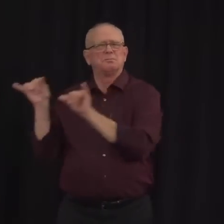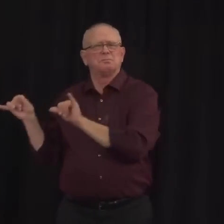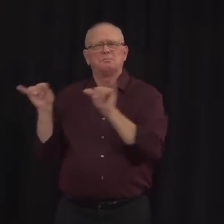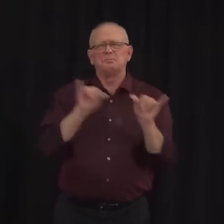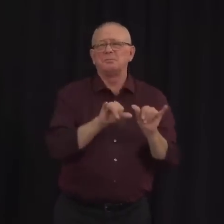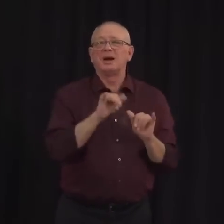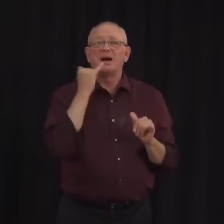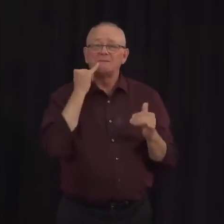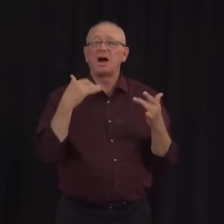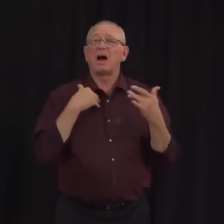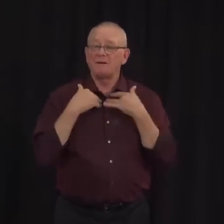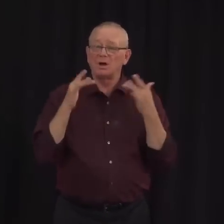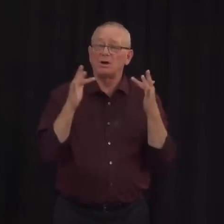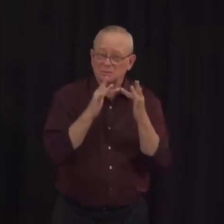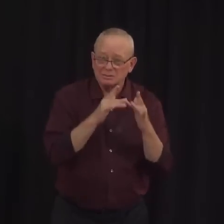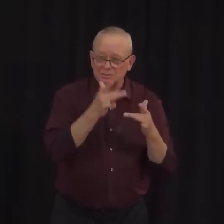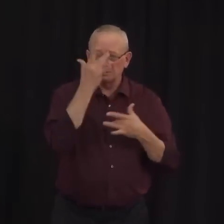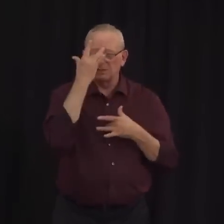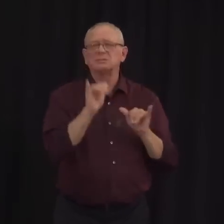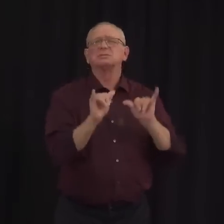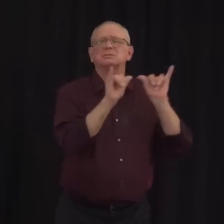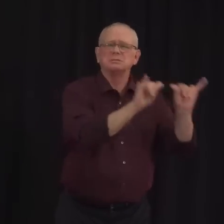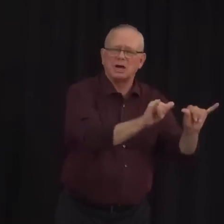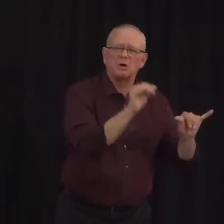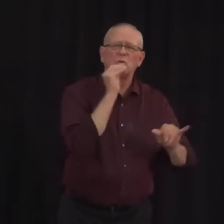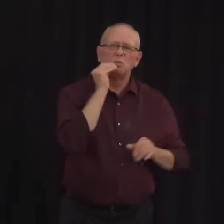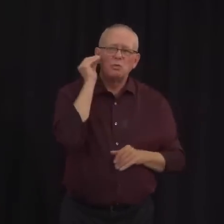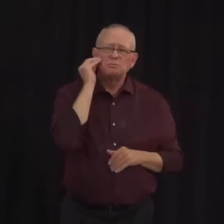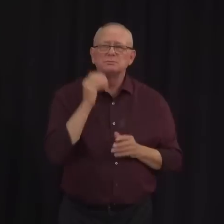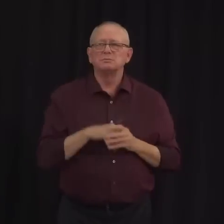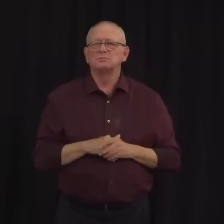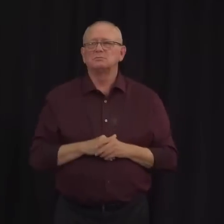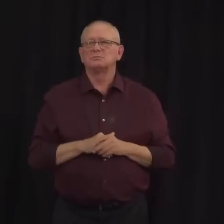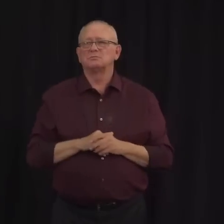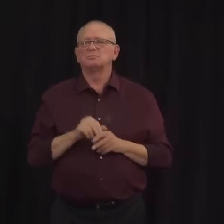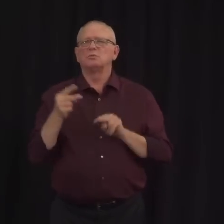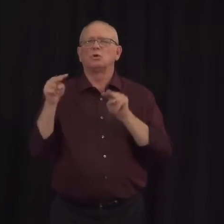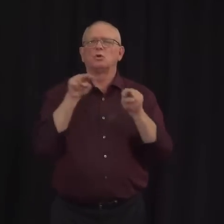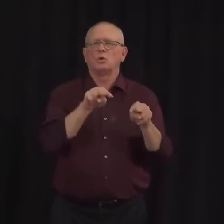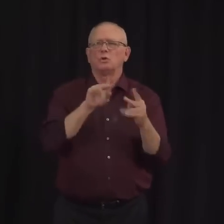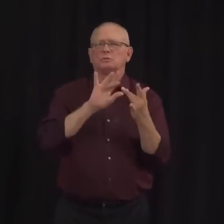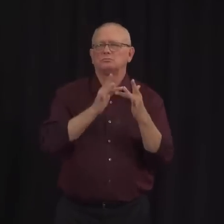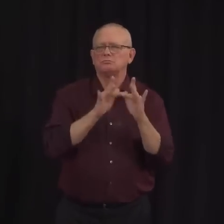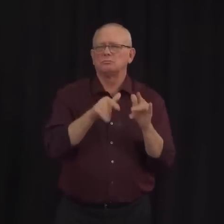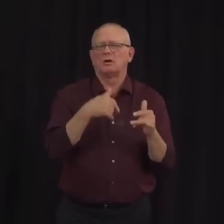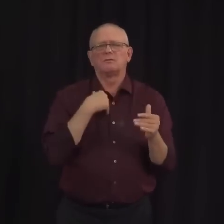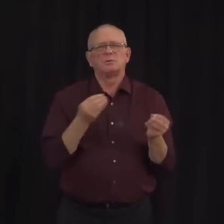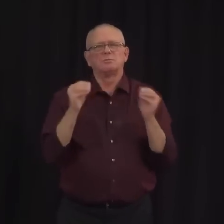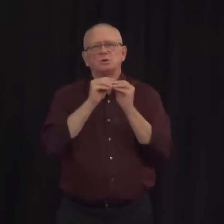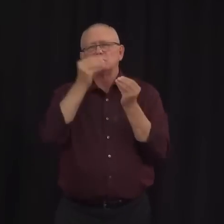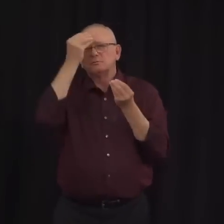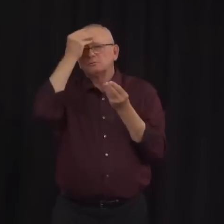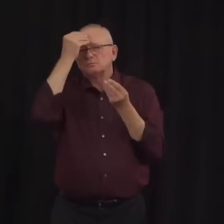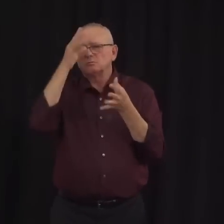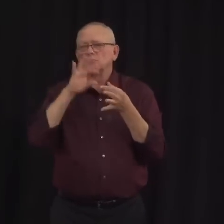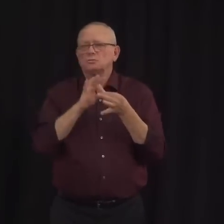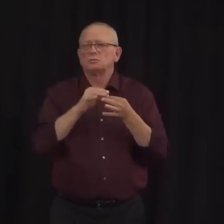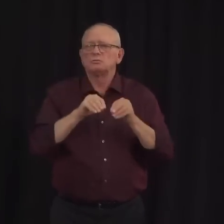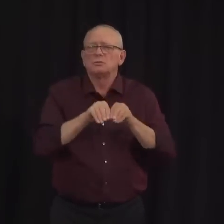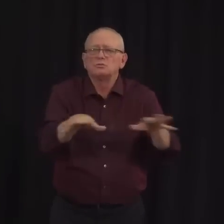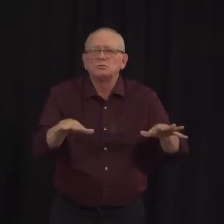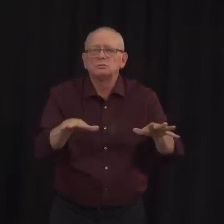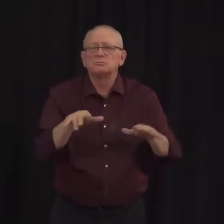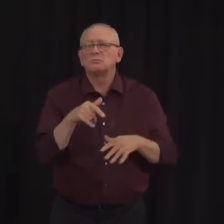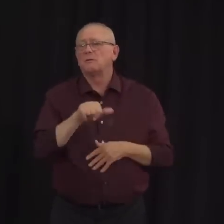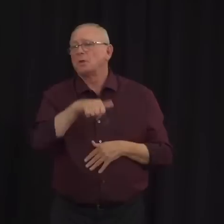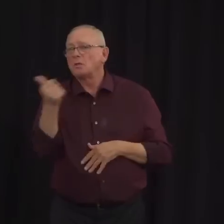We have also updated our outbreak list for all other settings. This now includes an outbreak on one unit at the